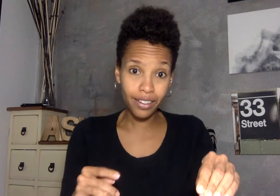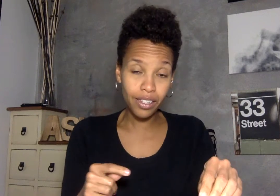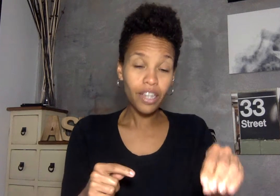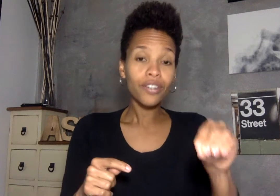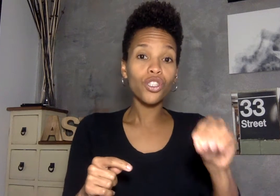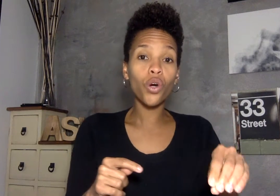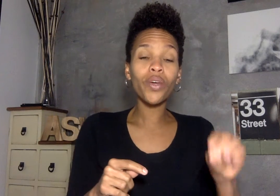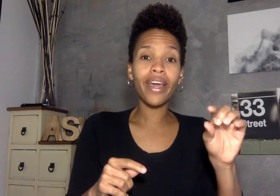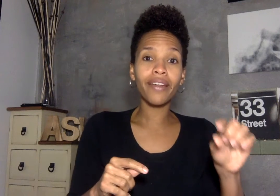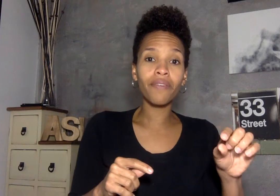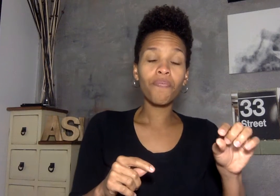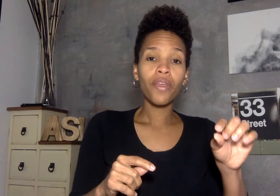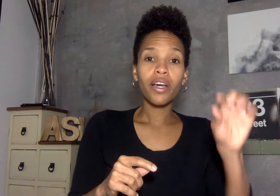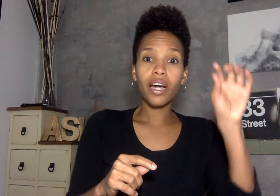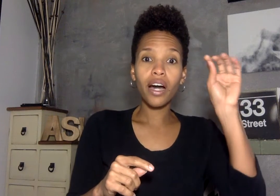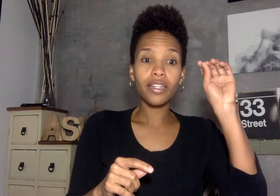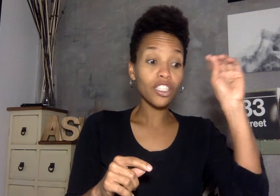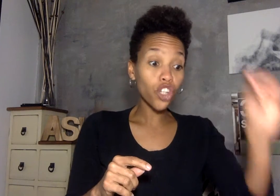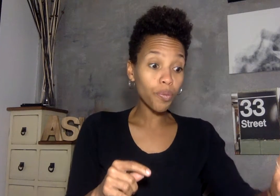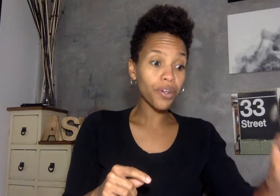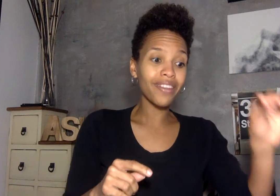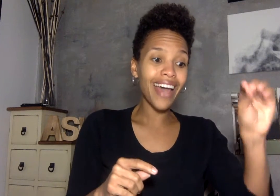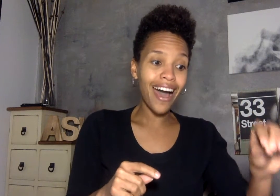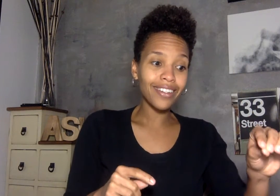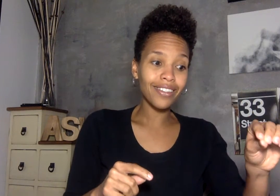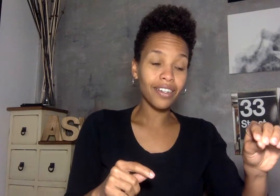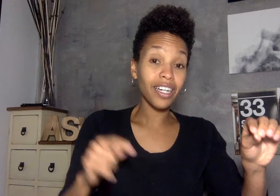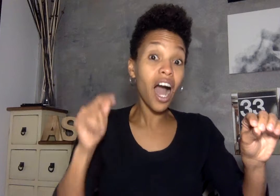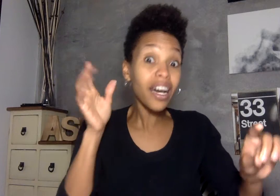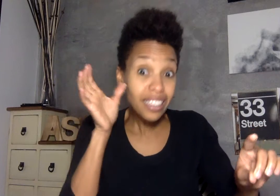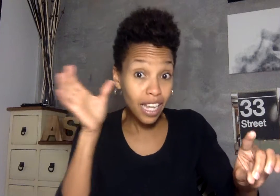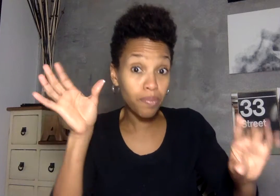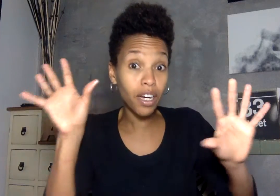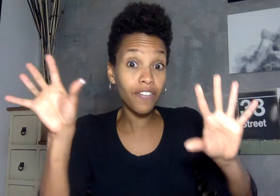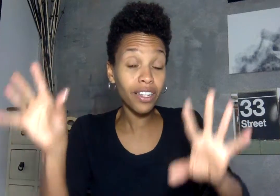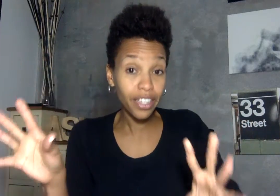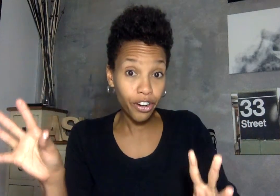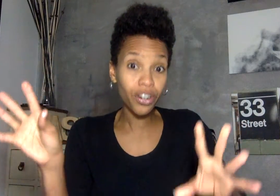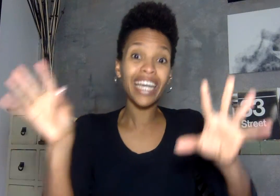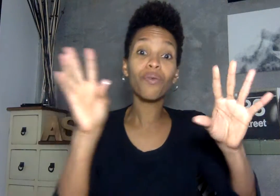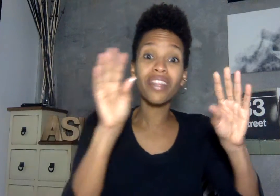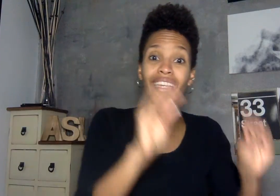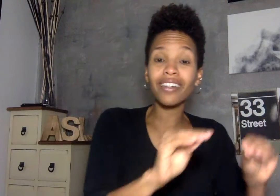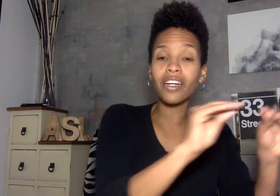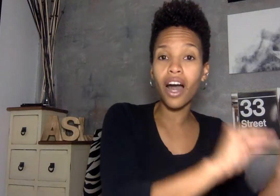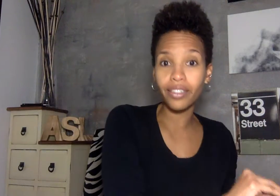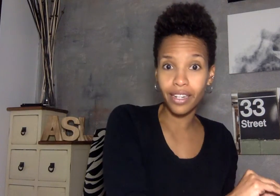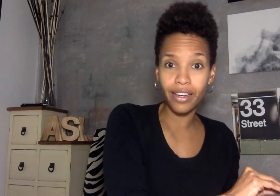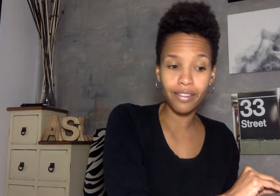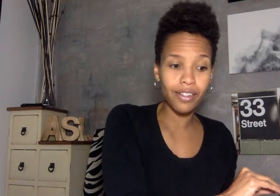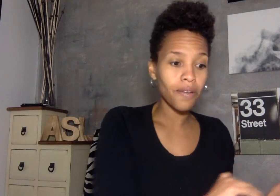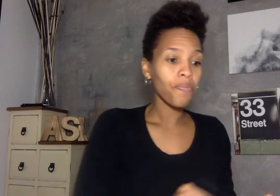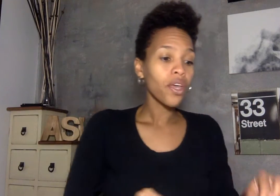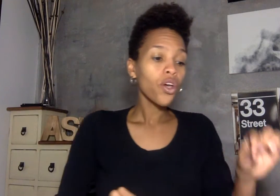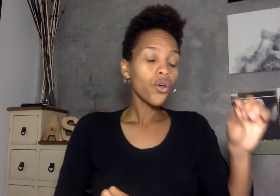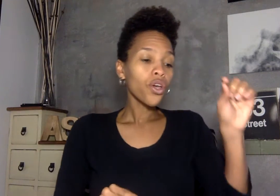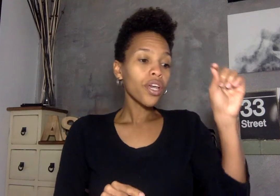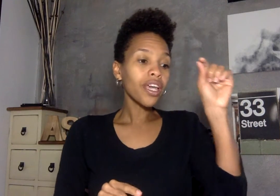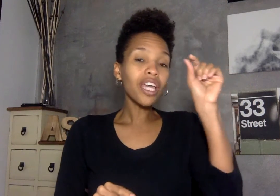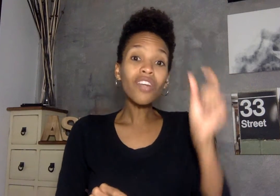so we can interpret that concept of clear within context even